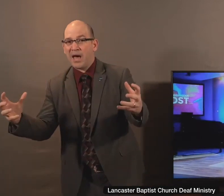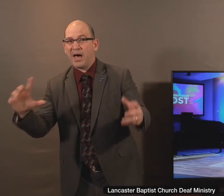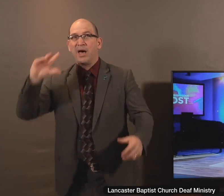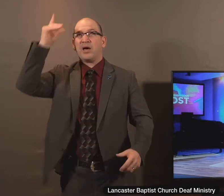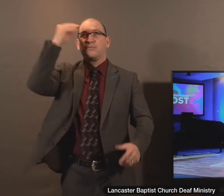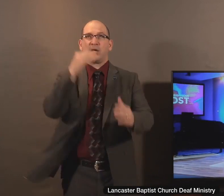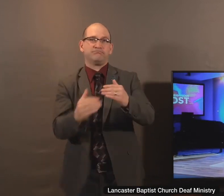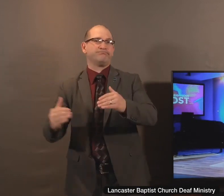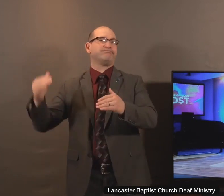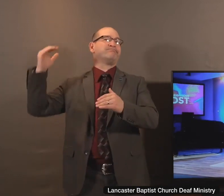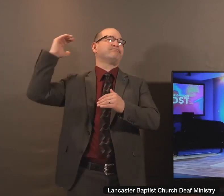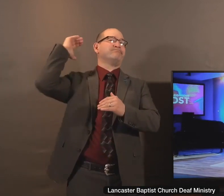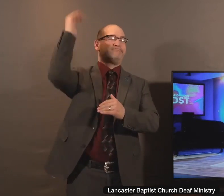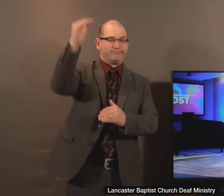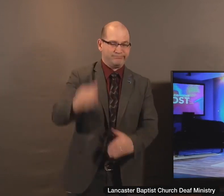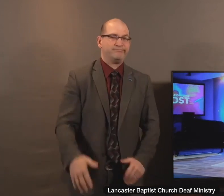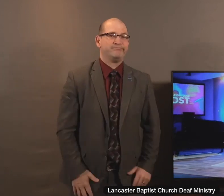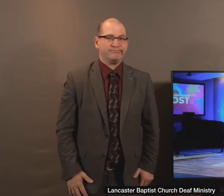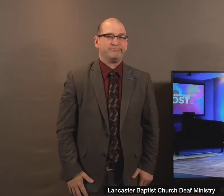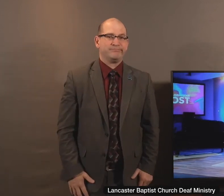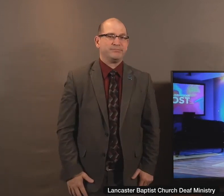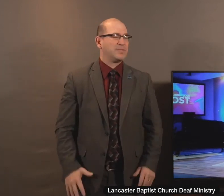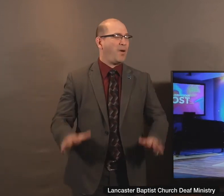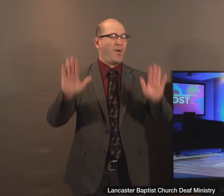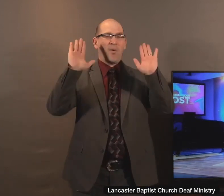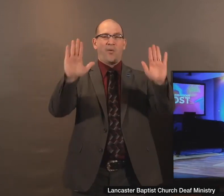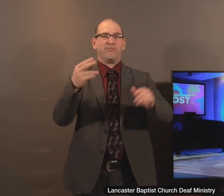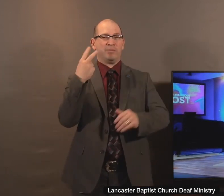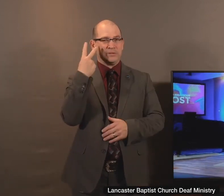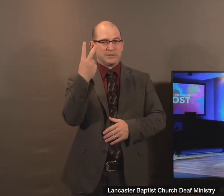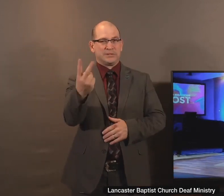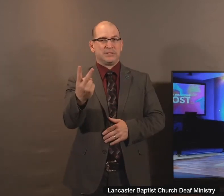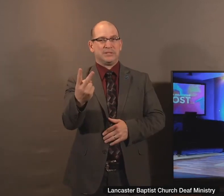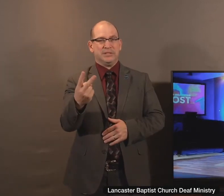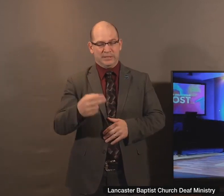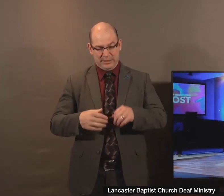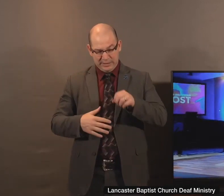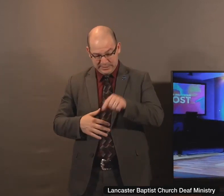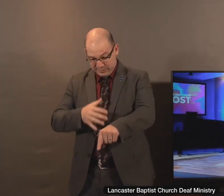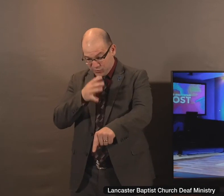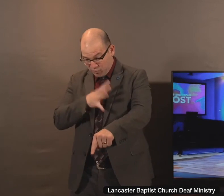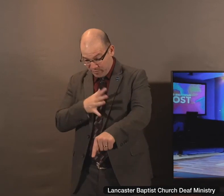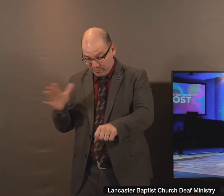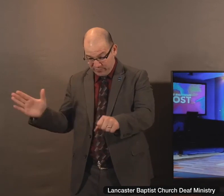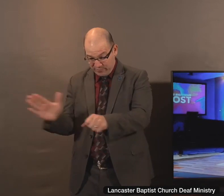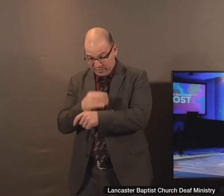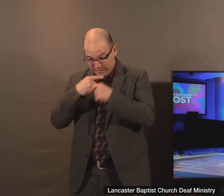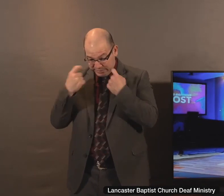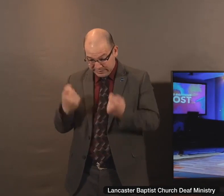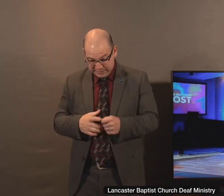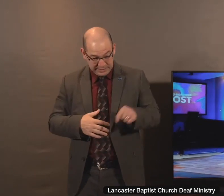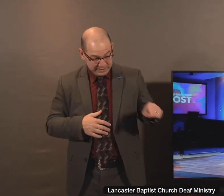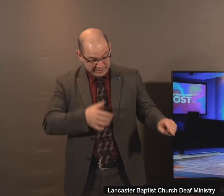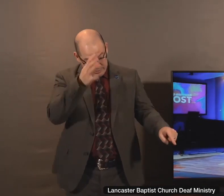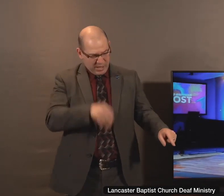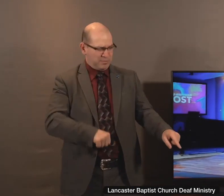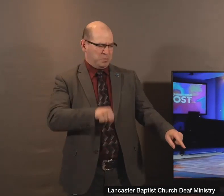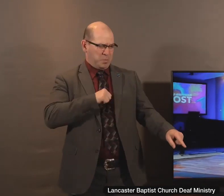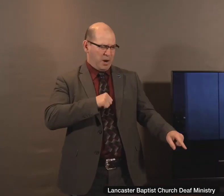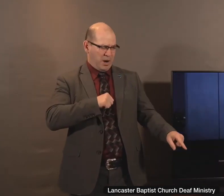important to see it. And so we learn today from a sinful woman and a self-righteous man, that God's grace is